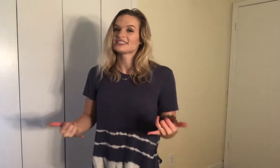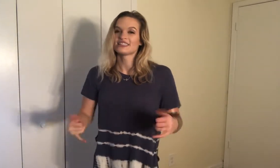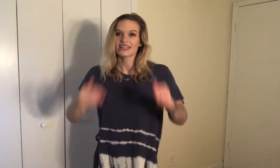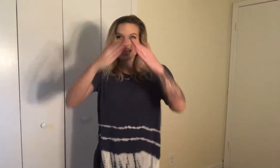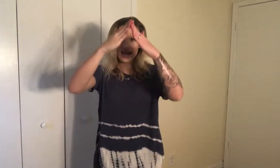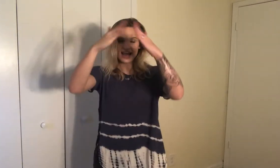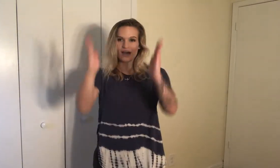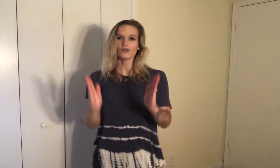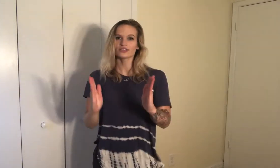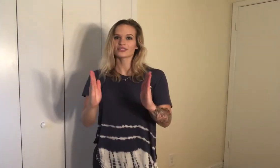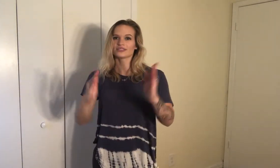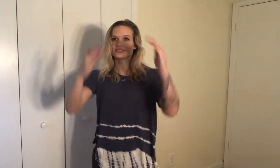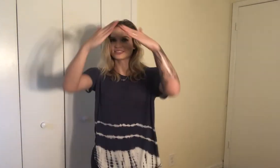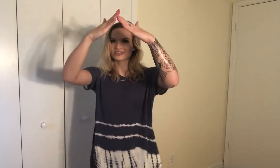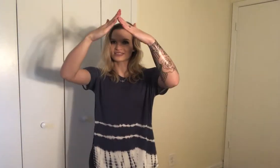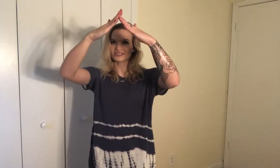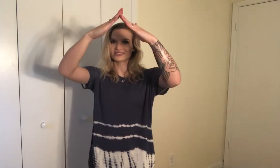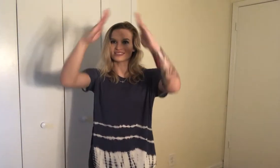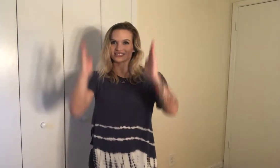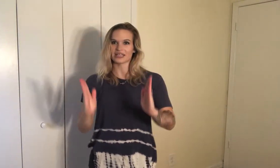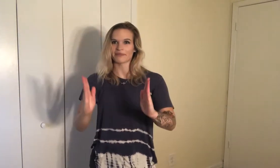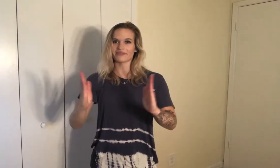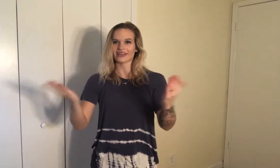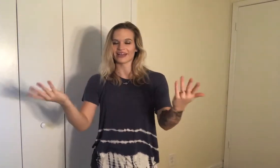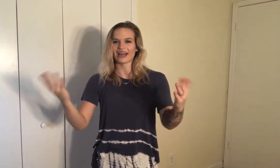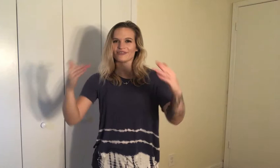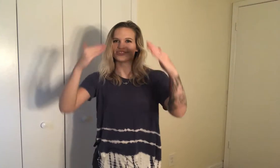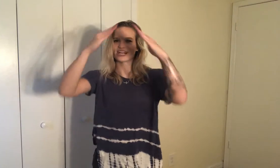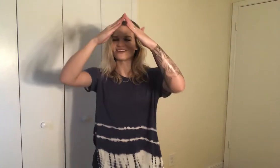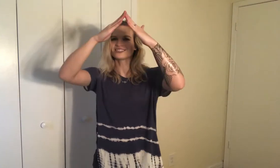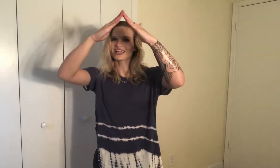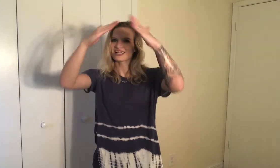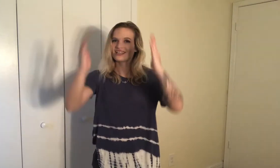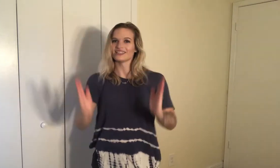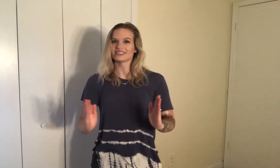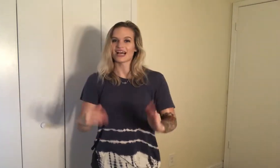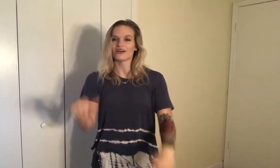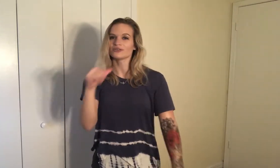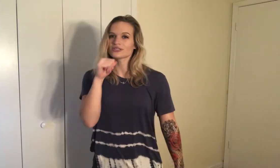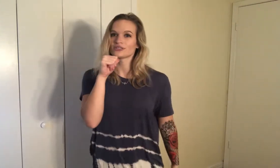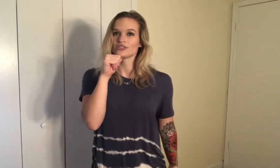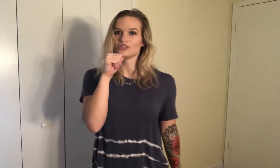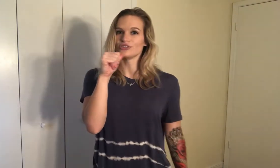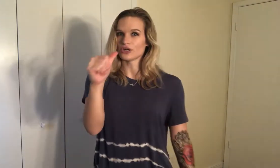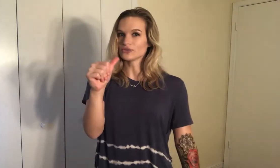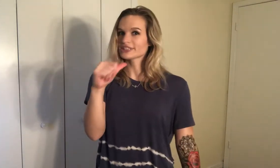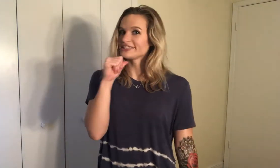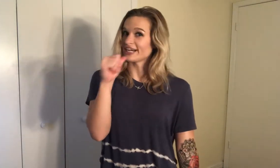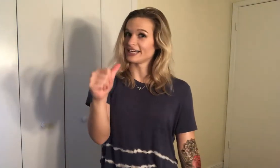house just a shape of like an average house this house don't not